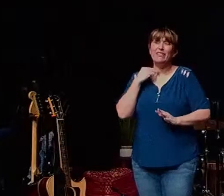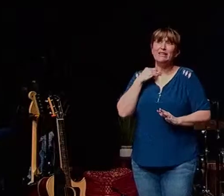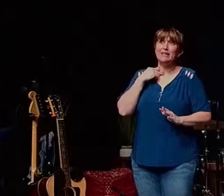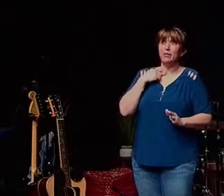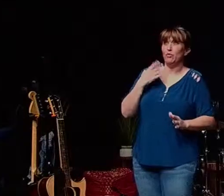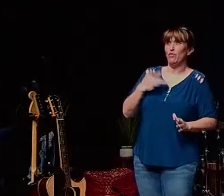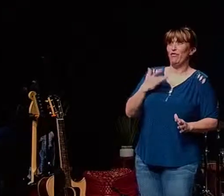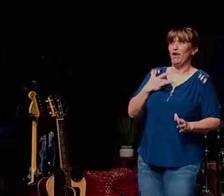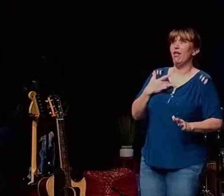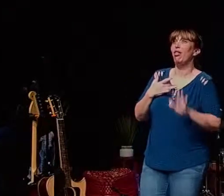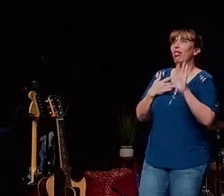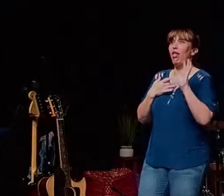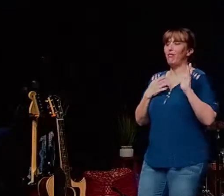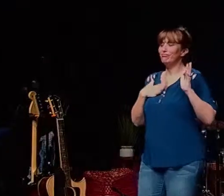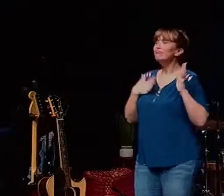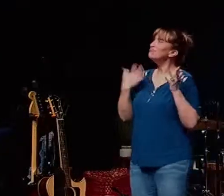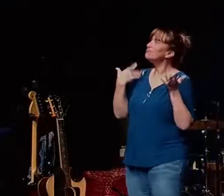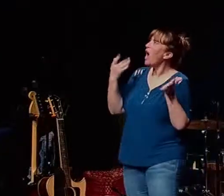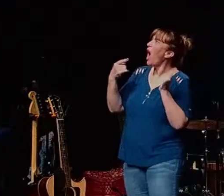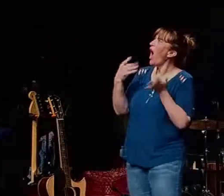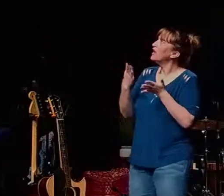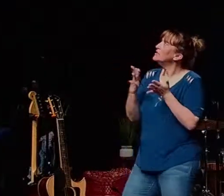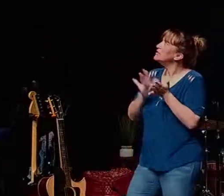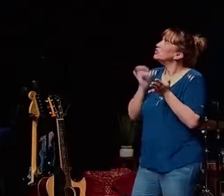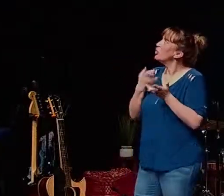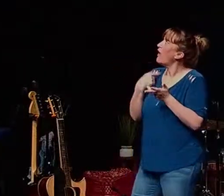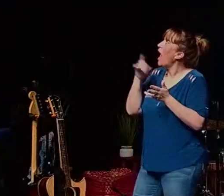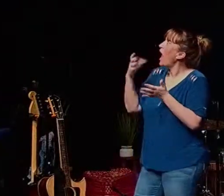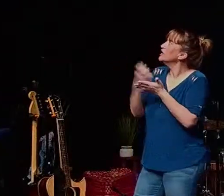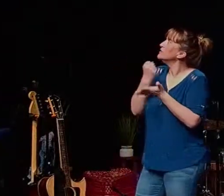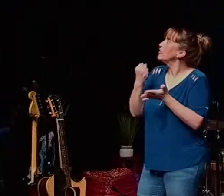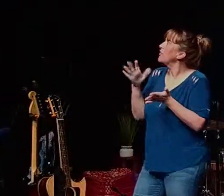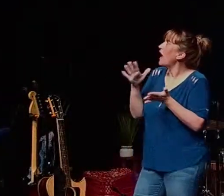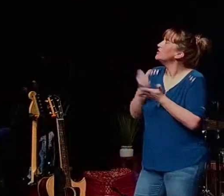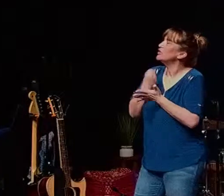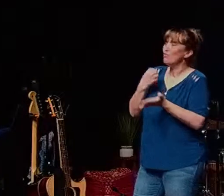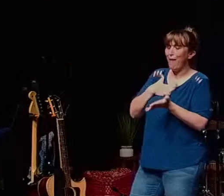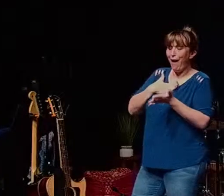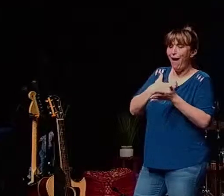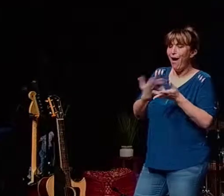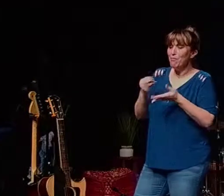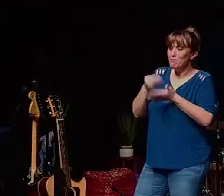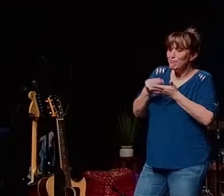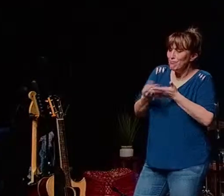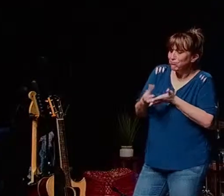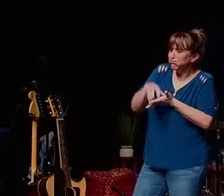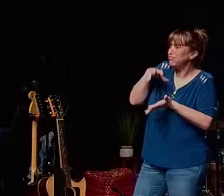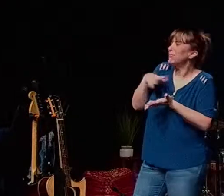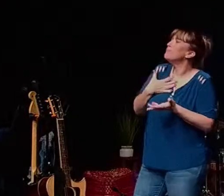you become entitled somebody owes me something my race my career